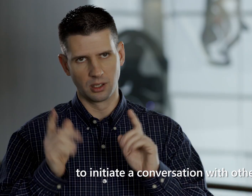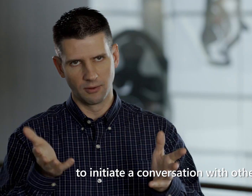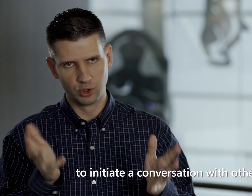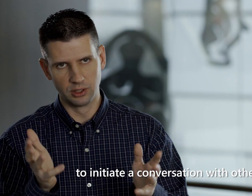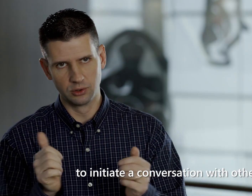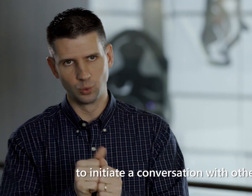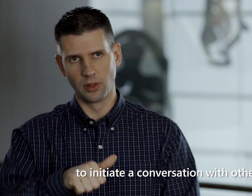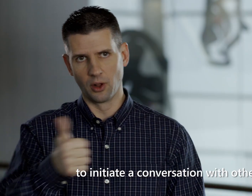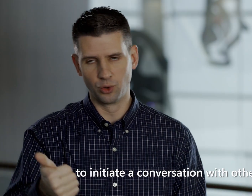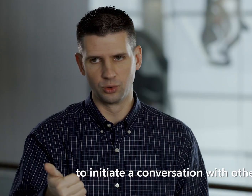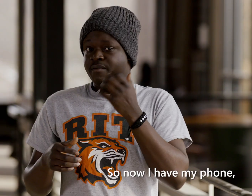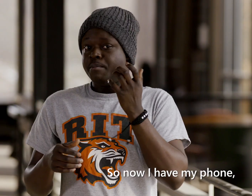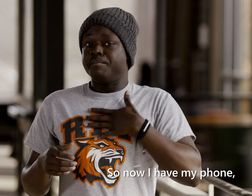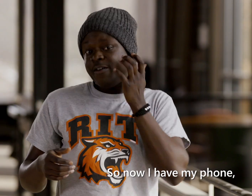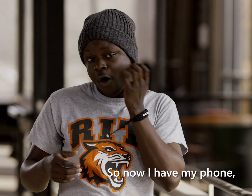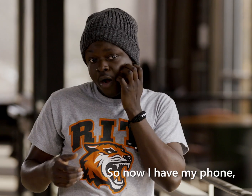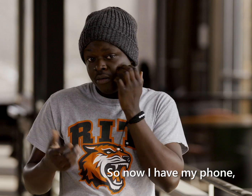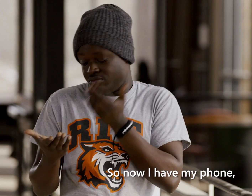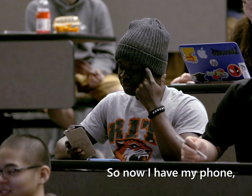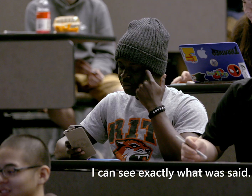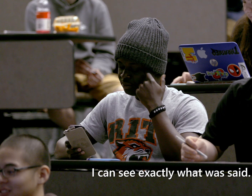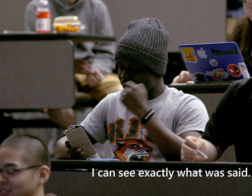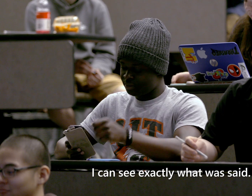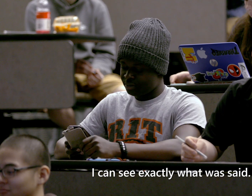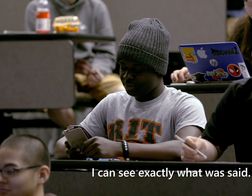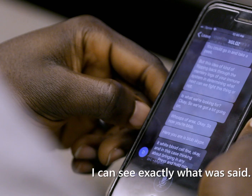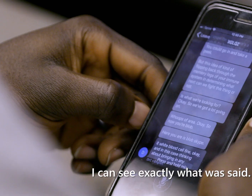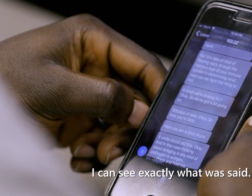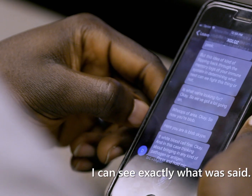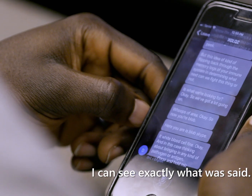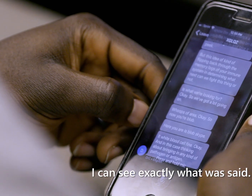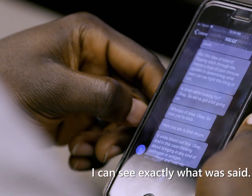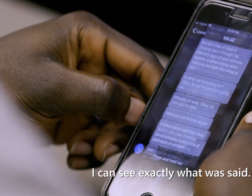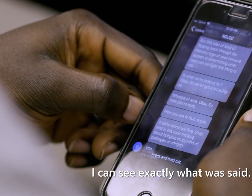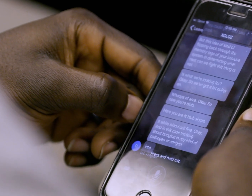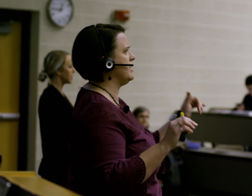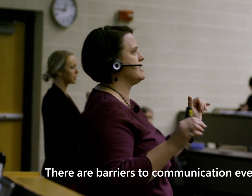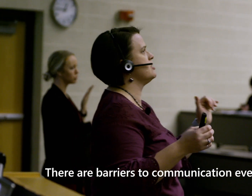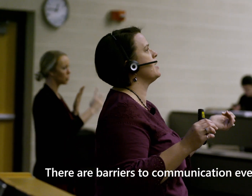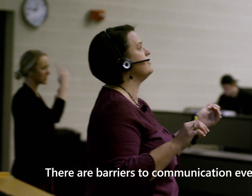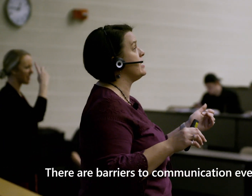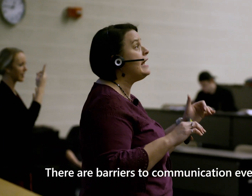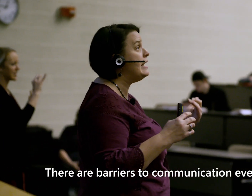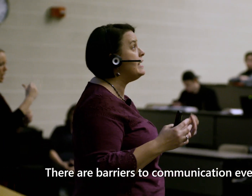conversation with others. So, now that I have my phone, I can see exactly what was said. There are barriers to communication